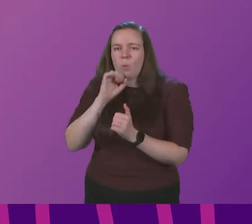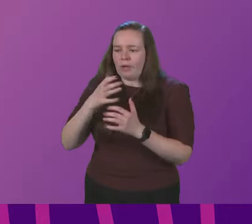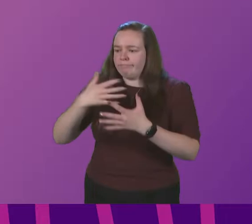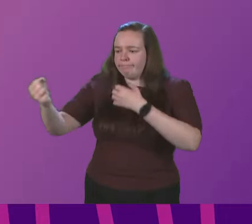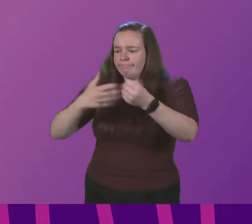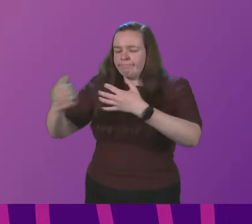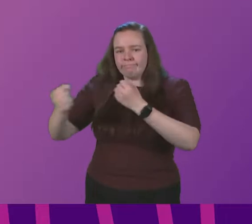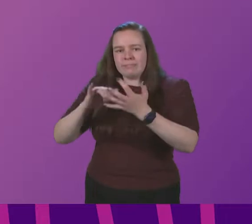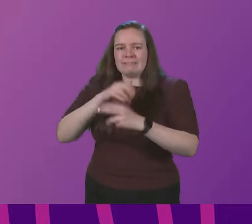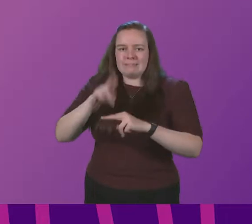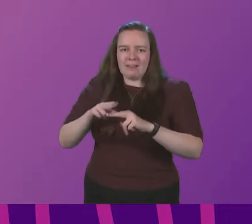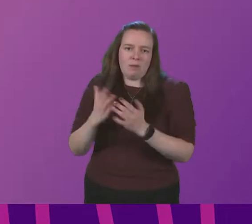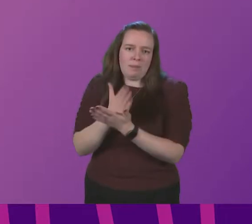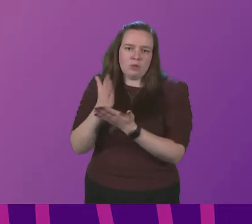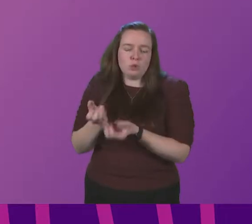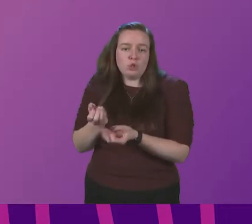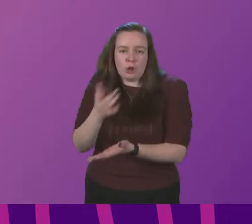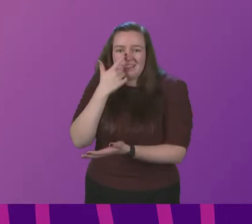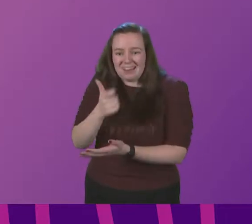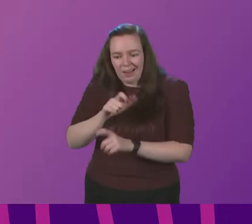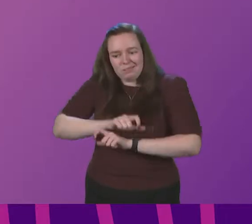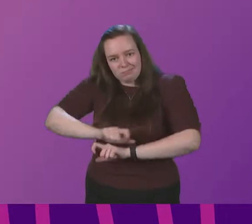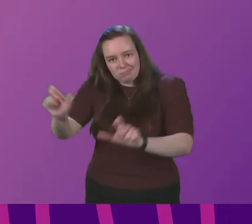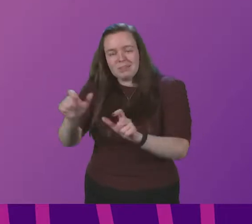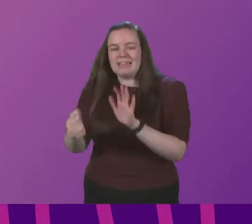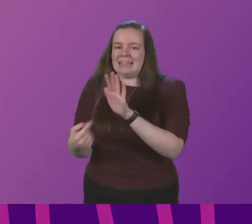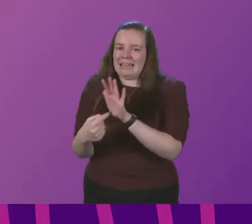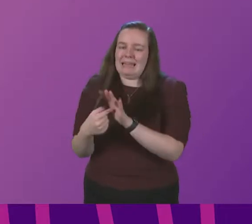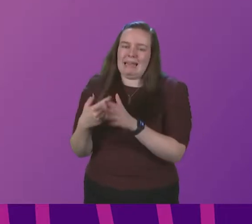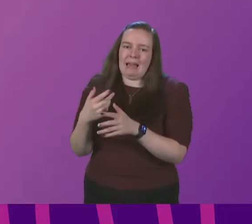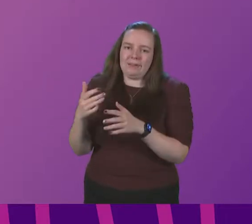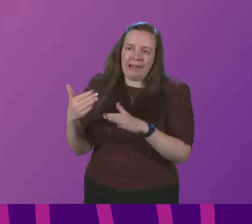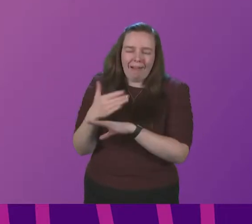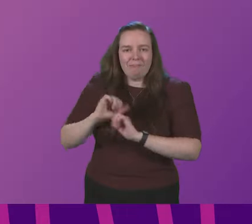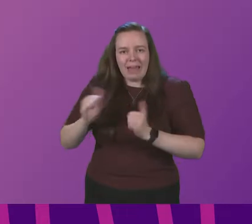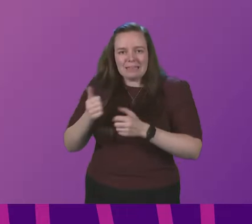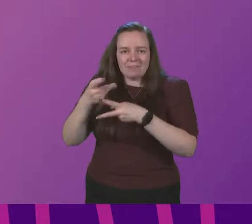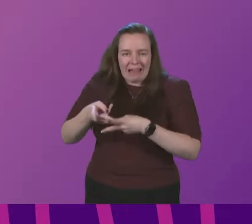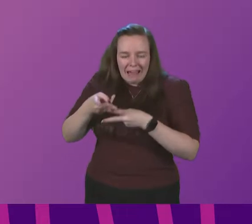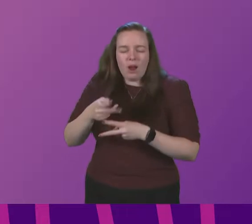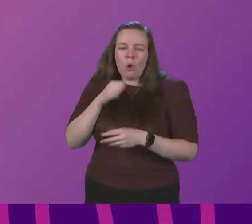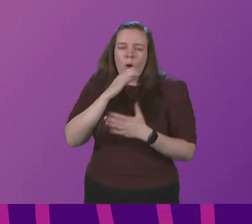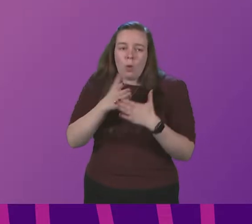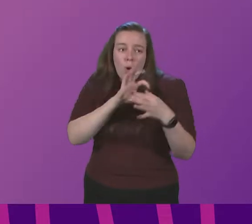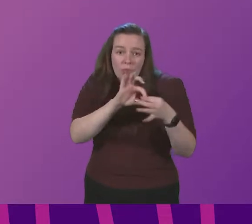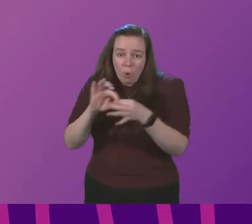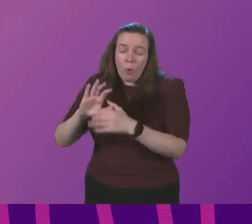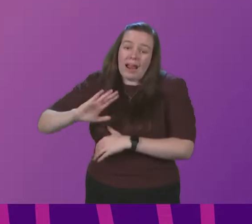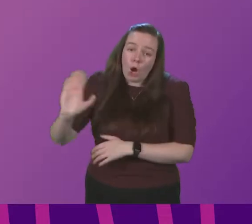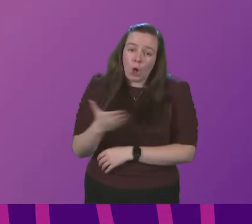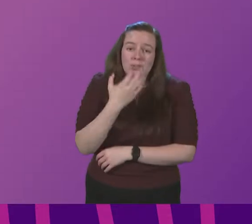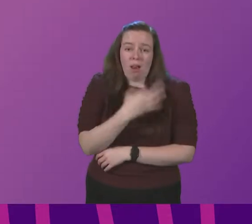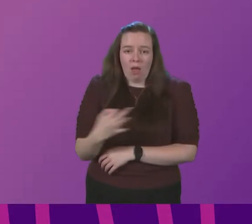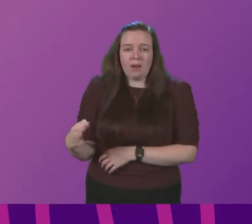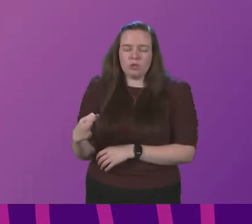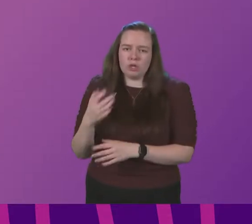from other areas to ensure that services can deliver key and effective patient care we will continue to work closely with all boards including Lanarkshire to review